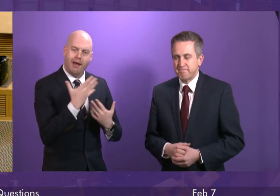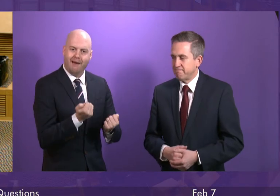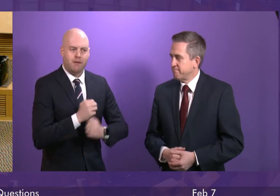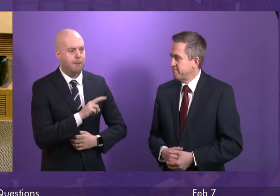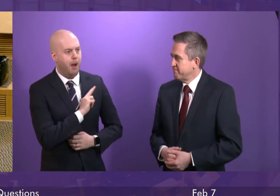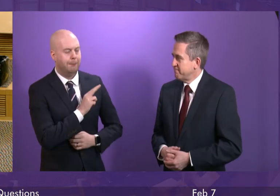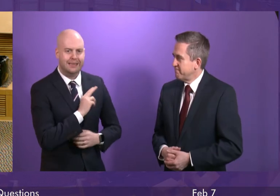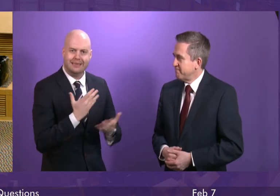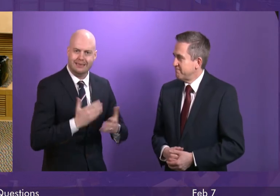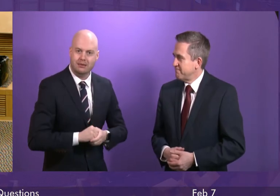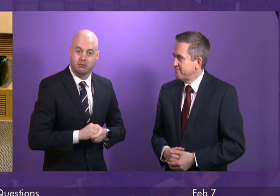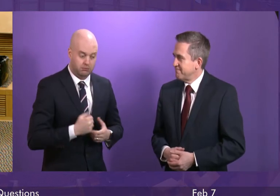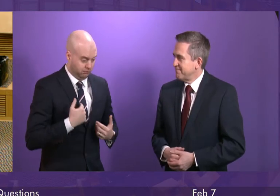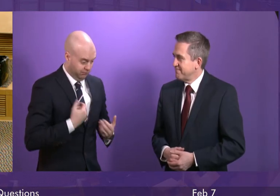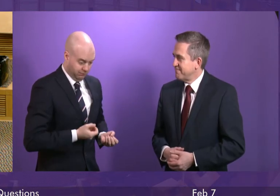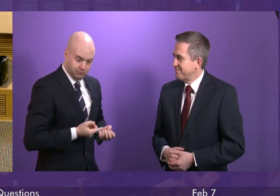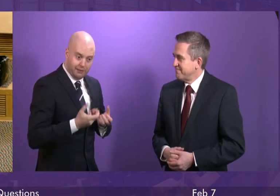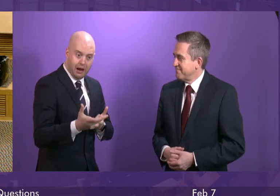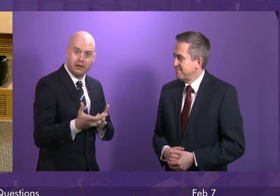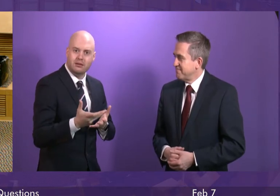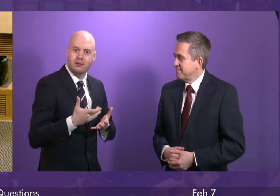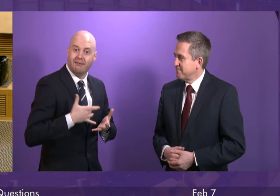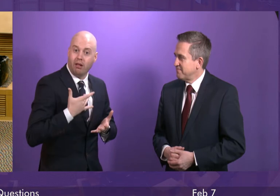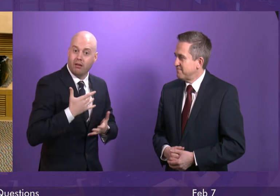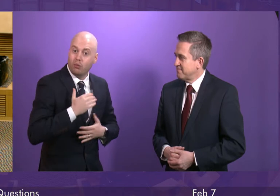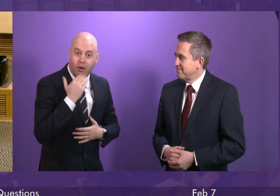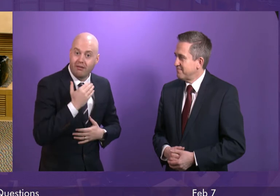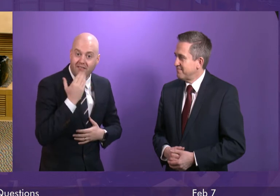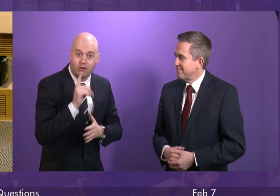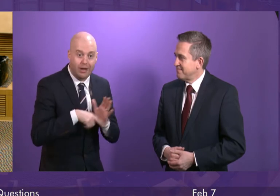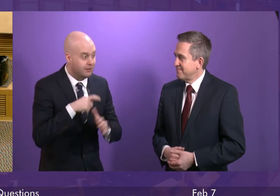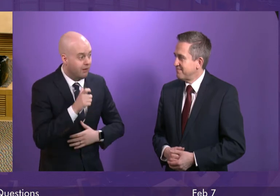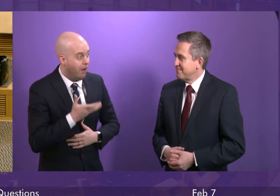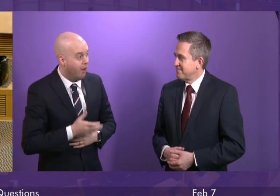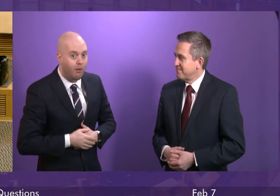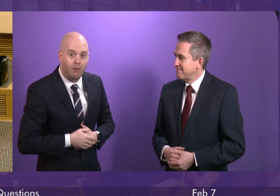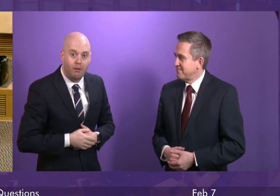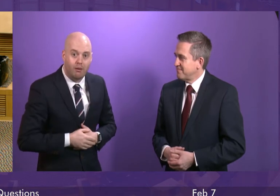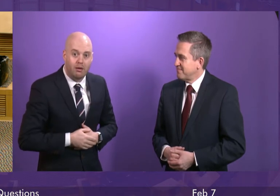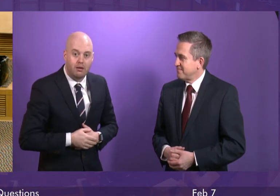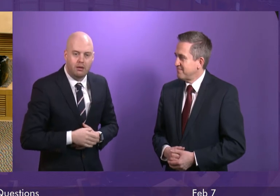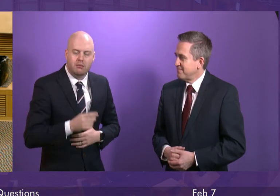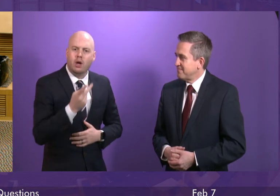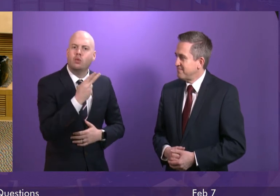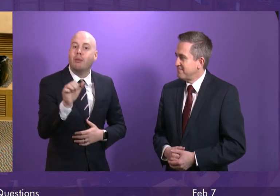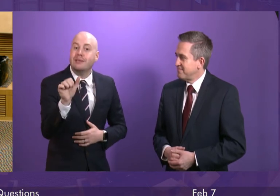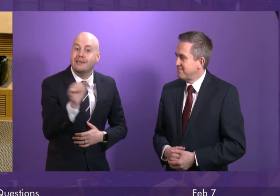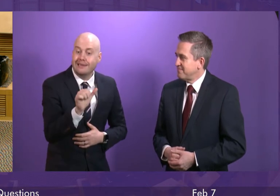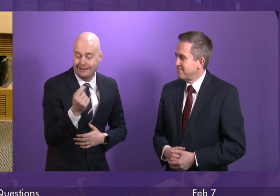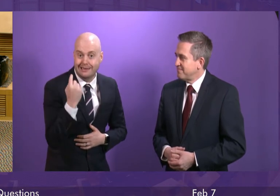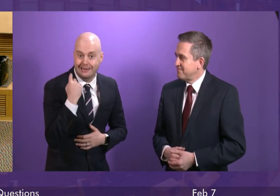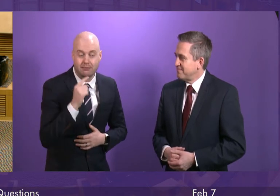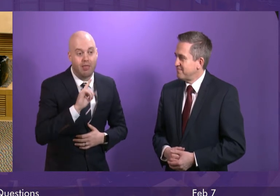Now, if that wasn't enough for Jackson-Carlo, in 2016, the First Minister received a letter